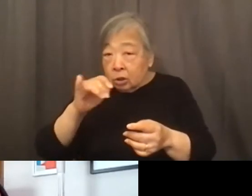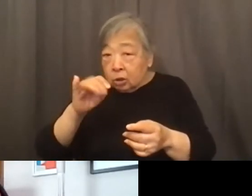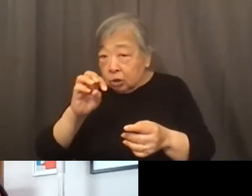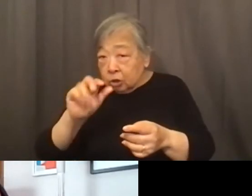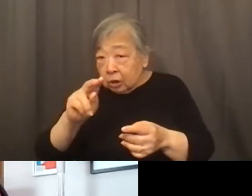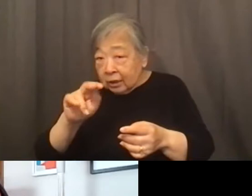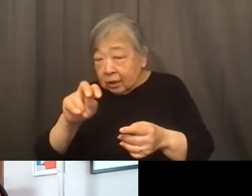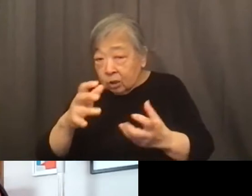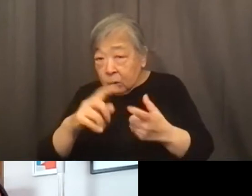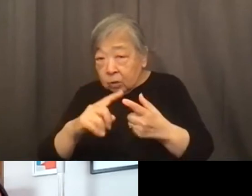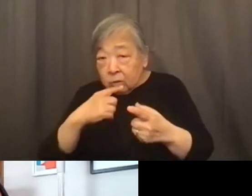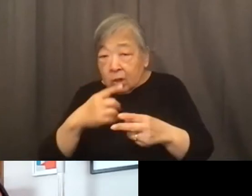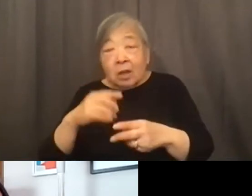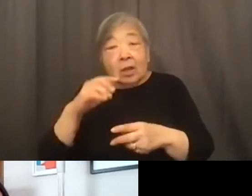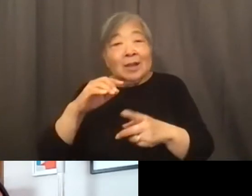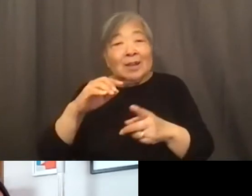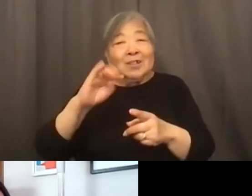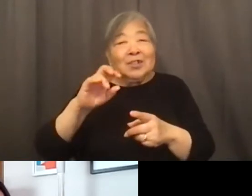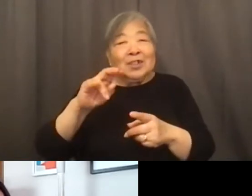I thought it was an excellent answer